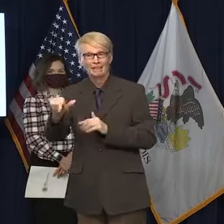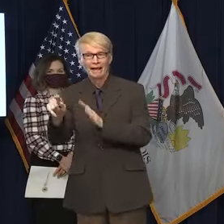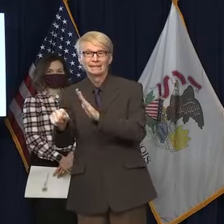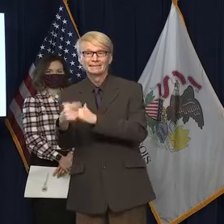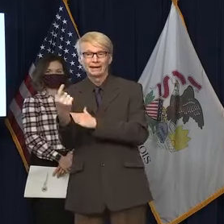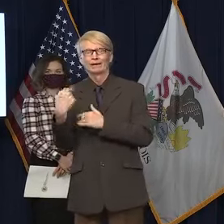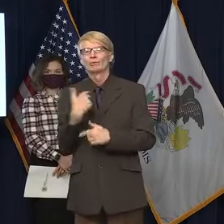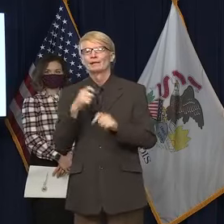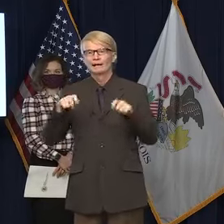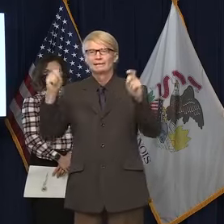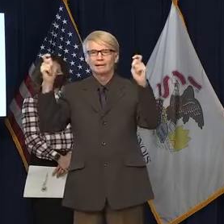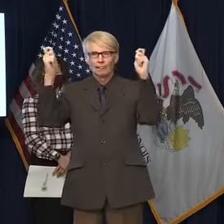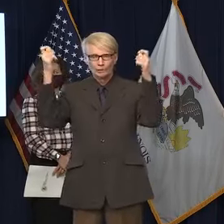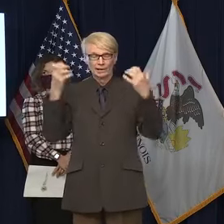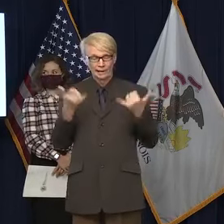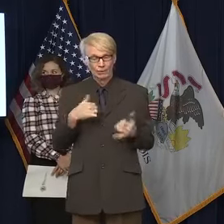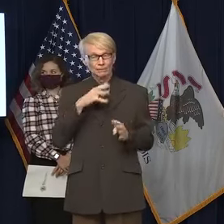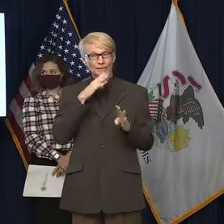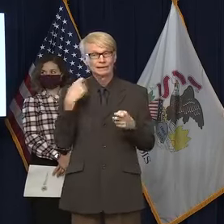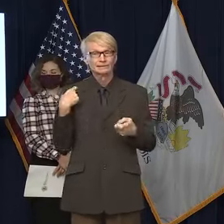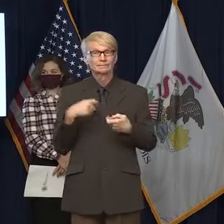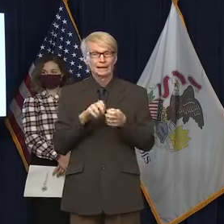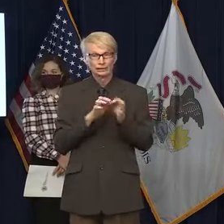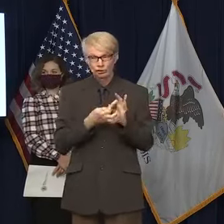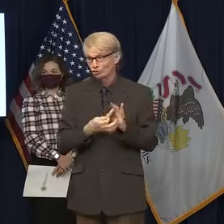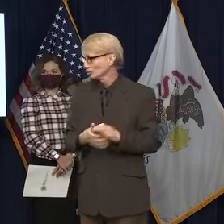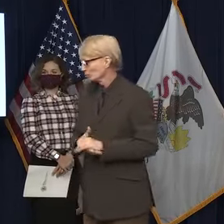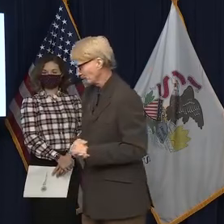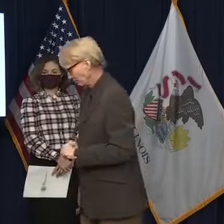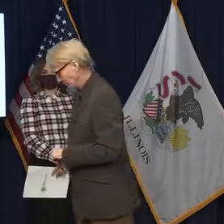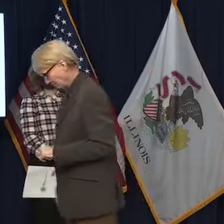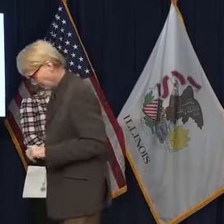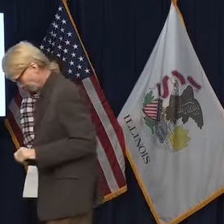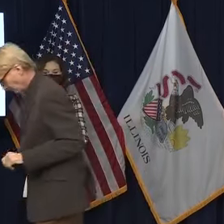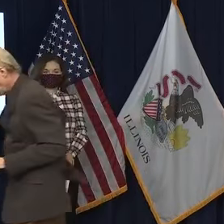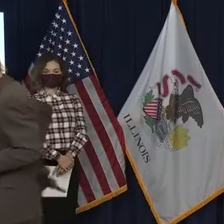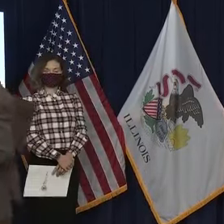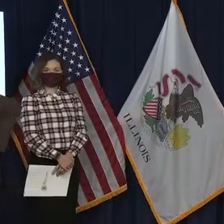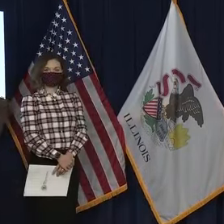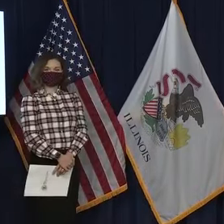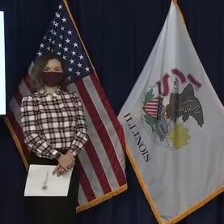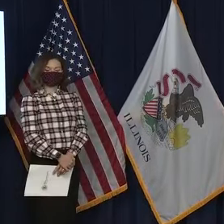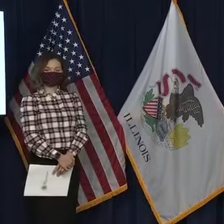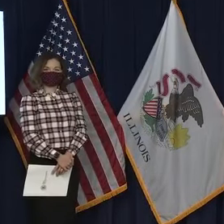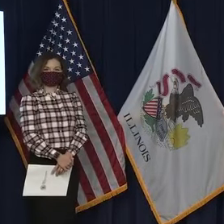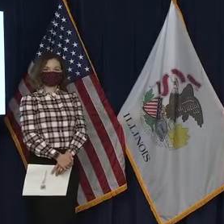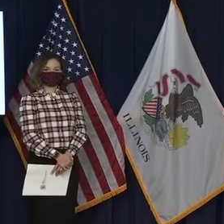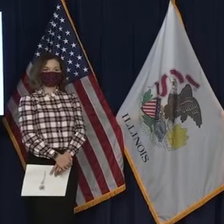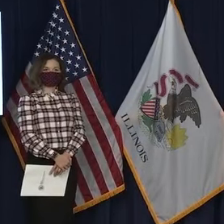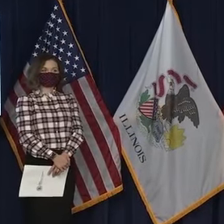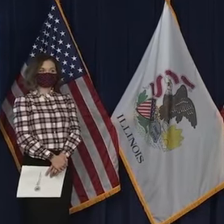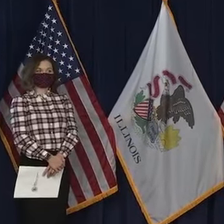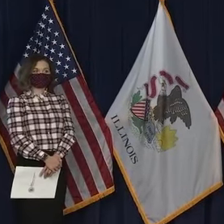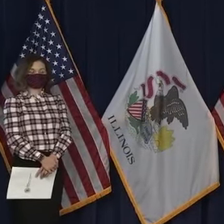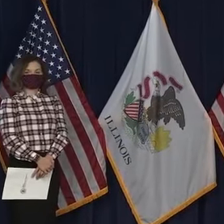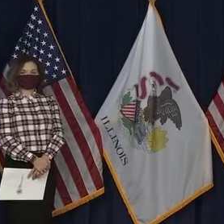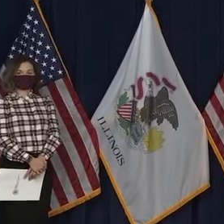Now comments in Spanish. Good afternoon everyone. Today we have 7